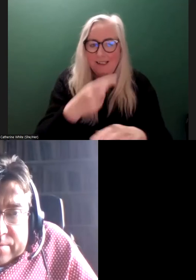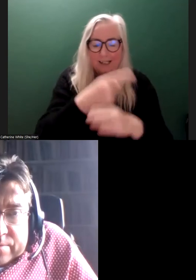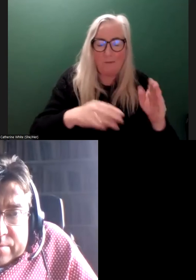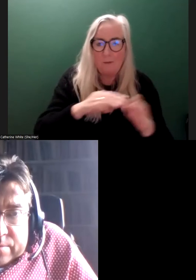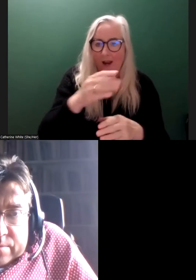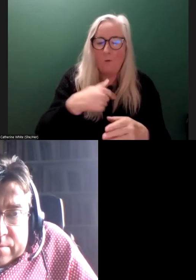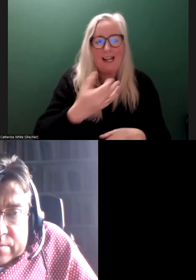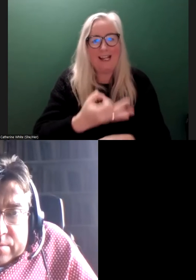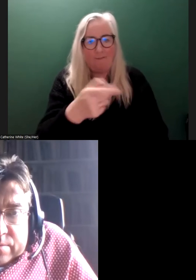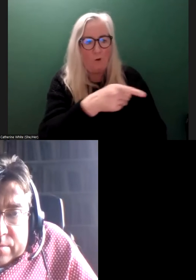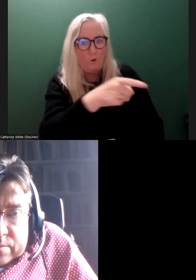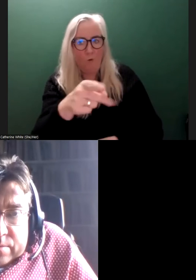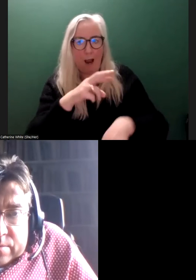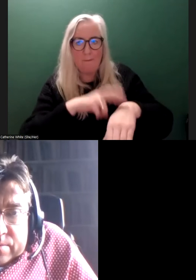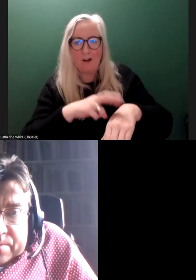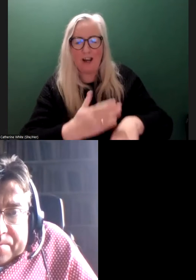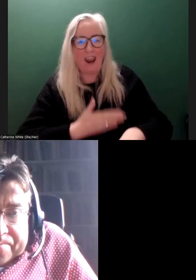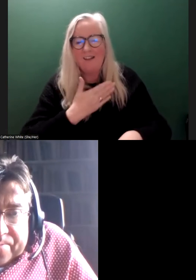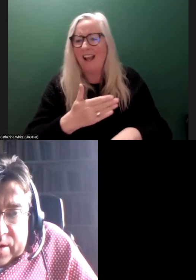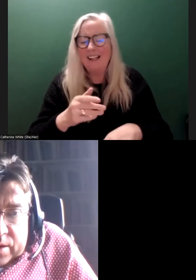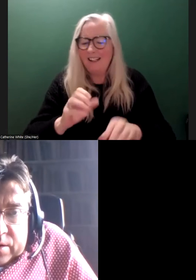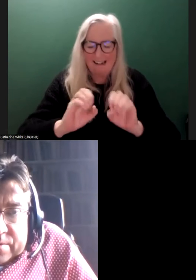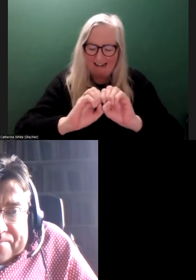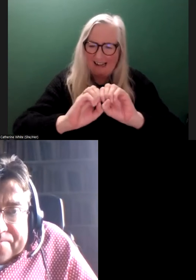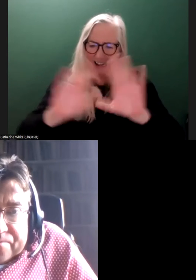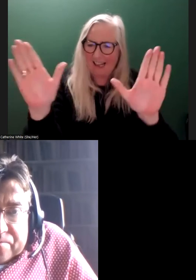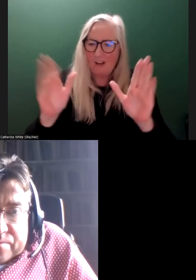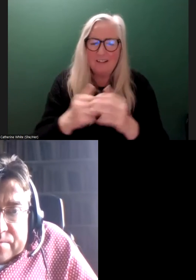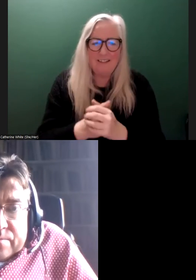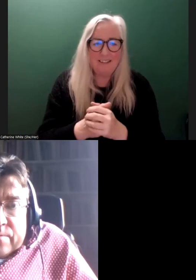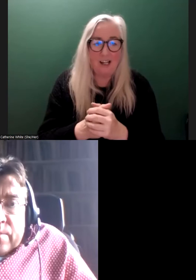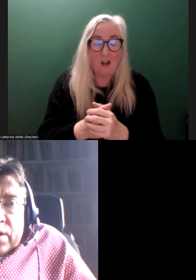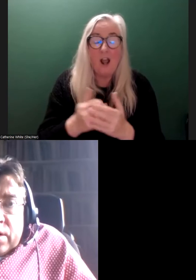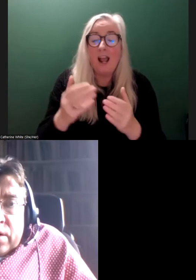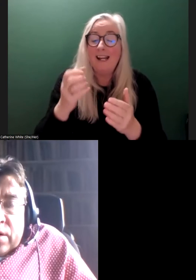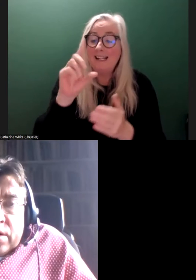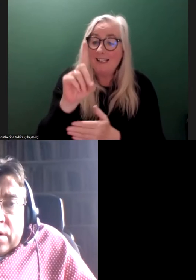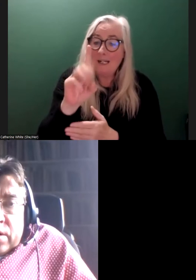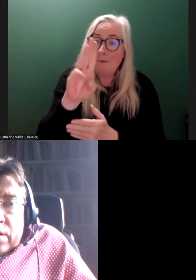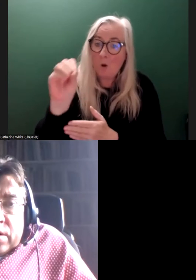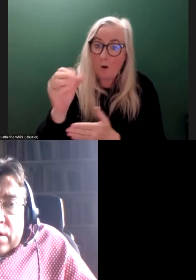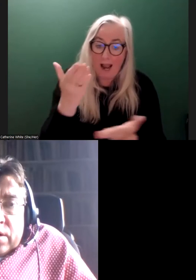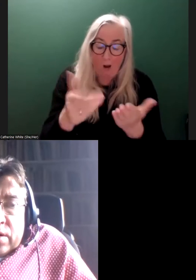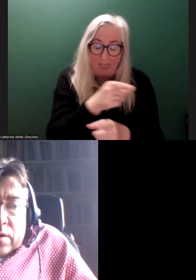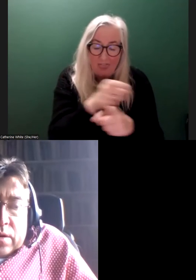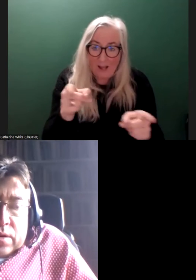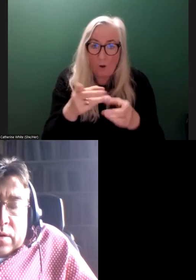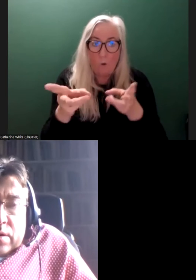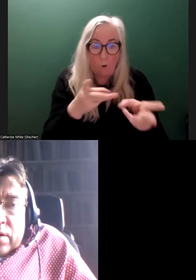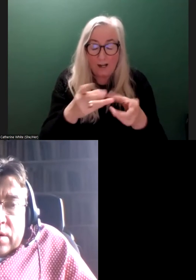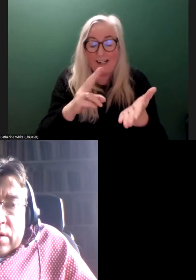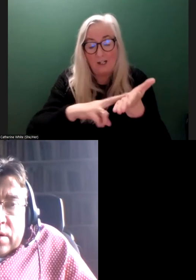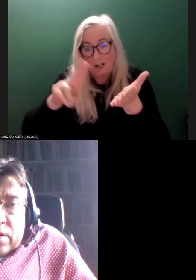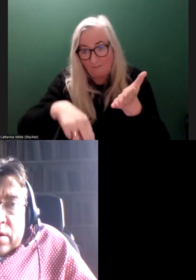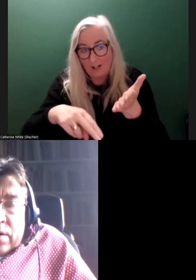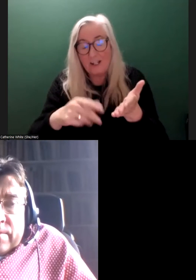better life, because that's not really in the spirit. It's very clear what a disabled person's organization and how their work is by the CRPD and